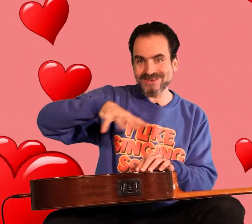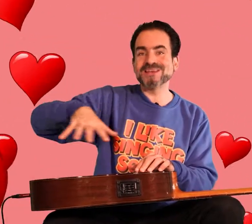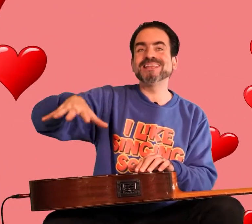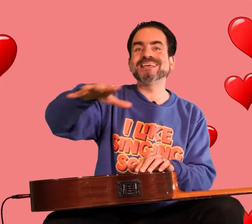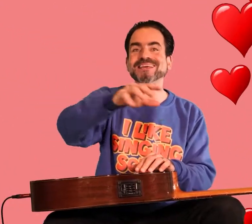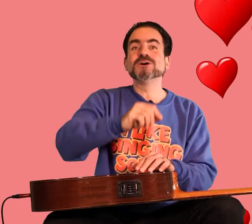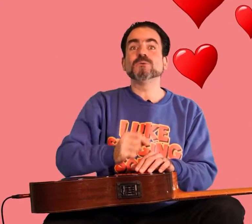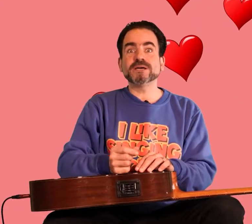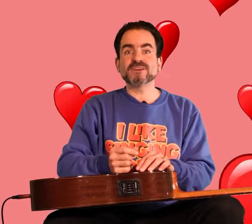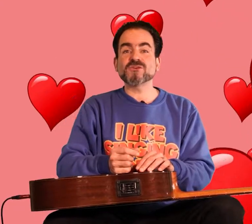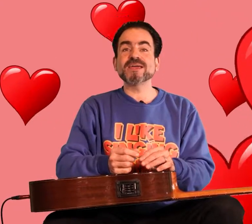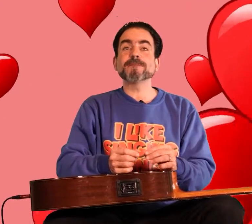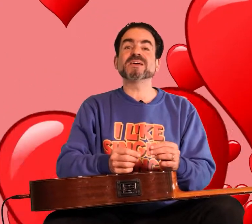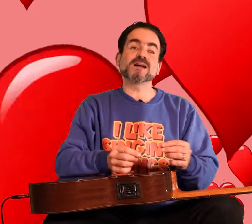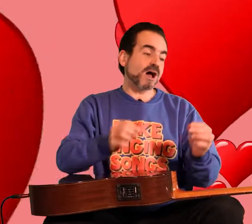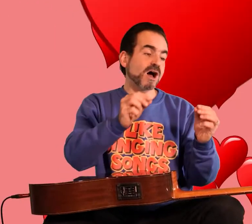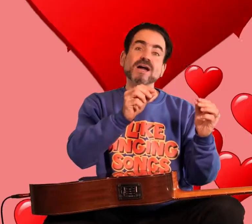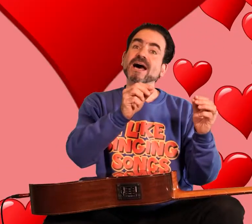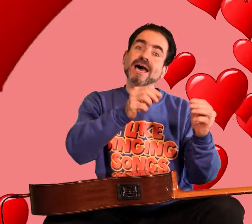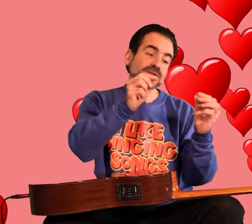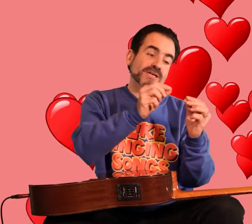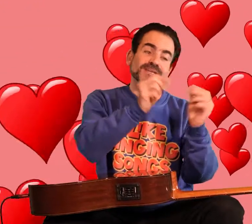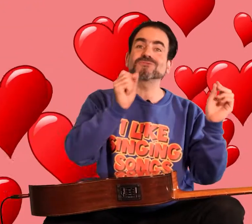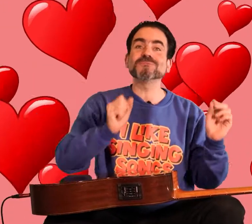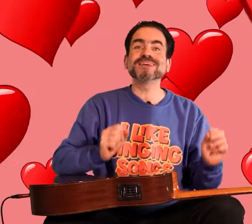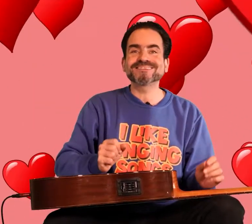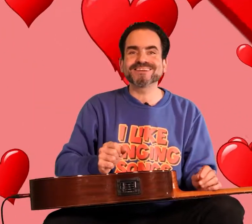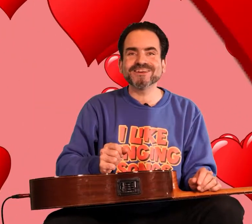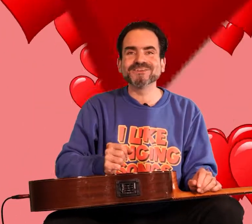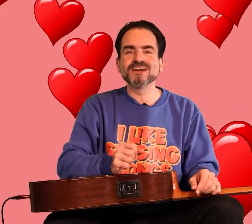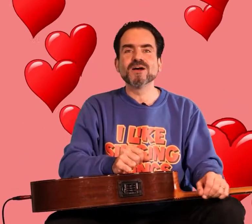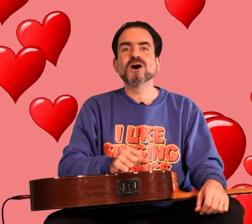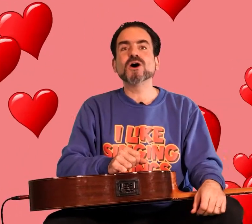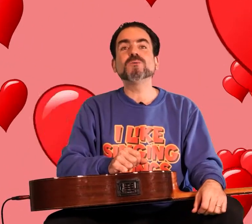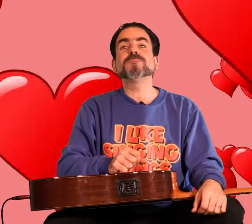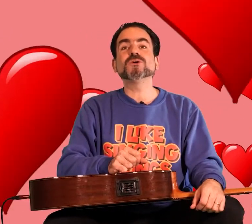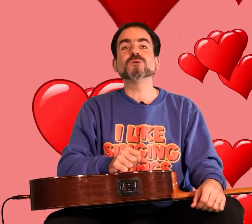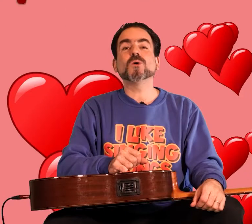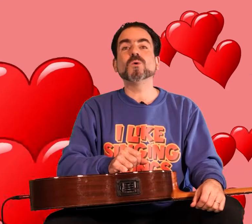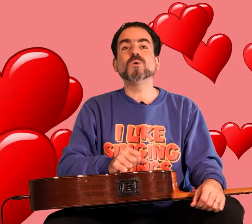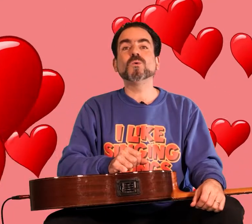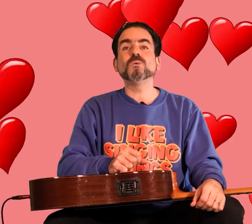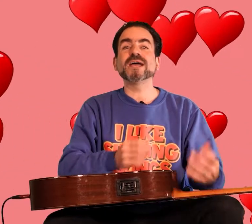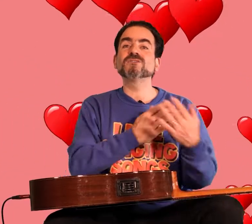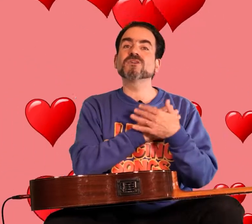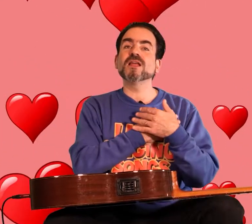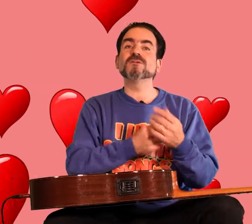with a great big hug and a kiss from me to you hope you'll always love